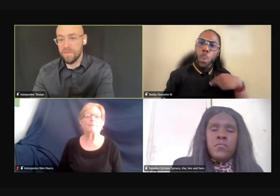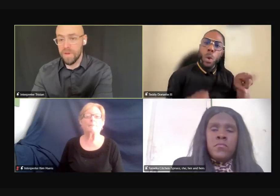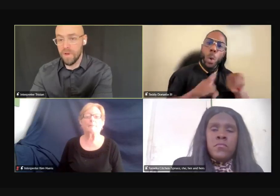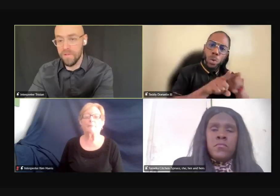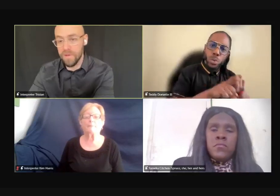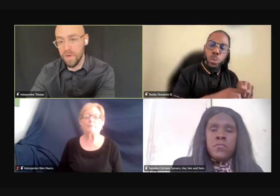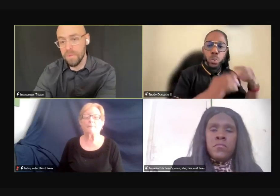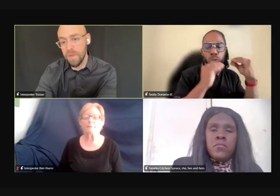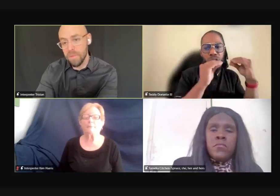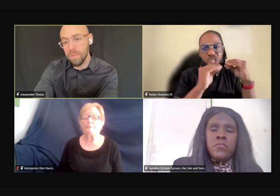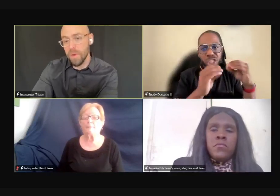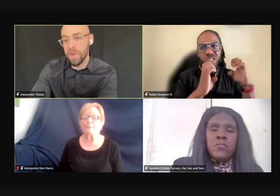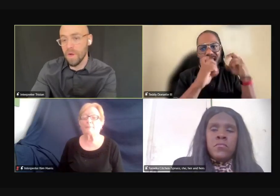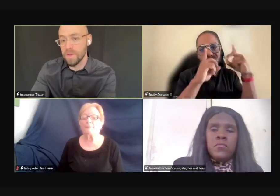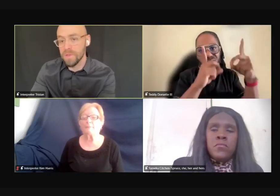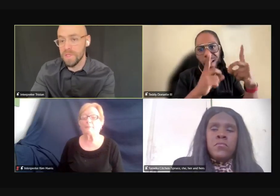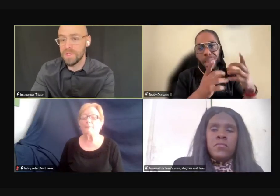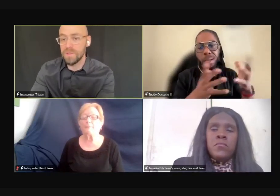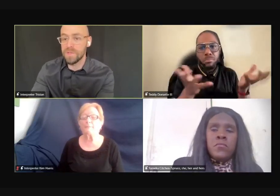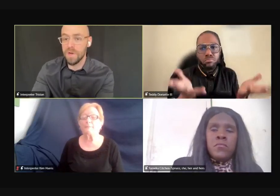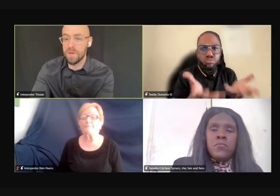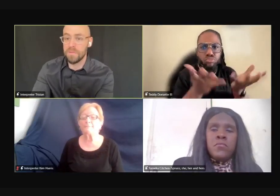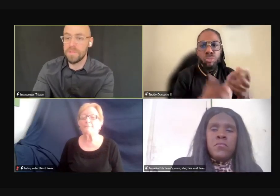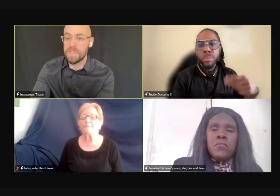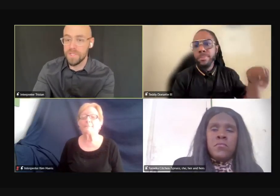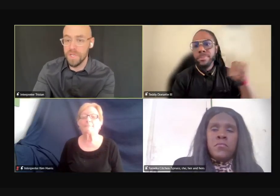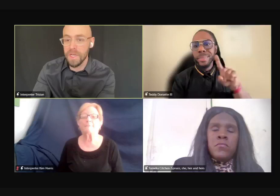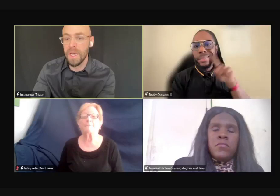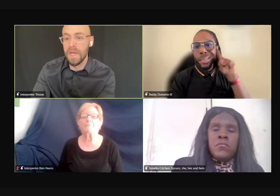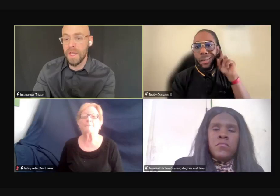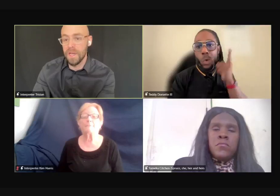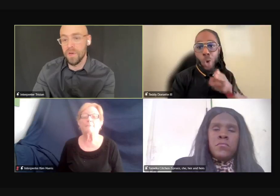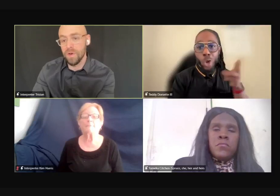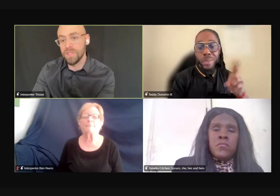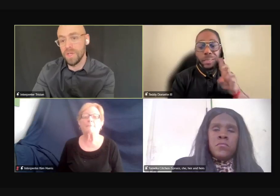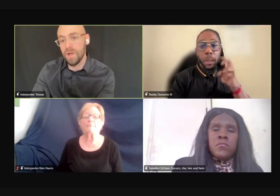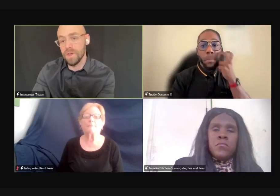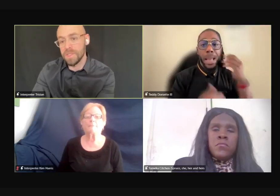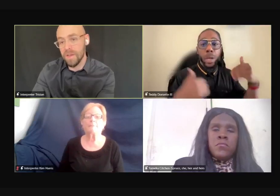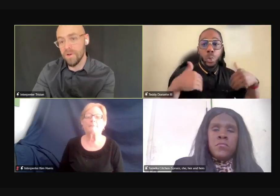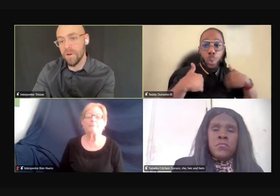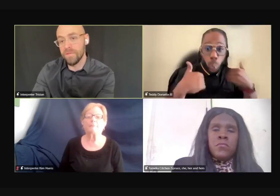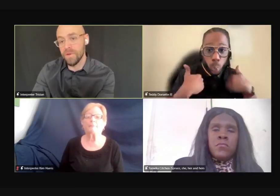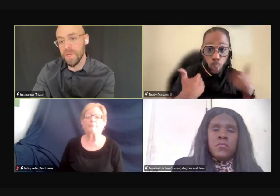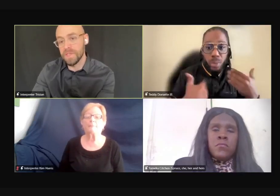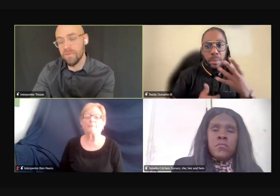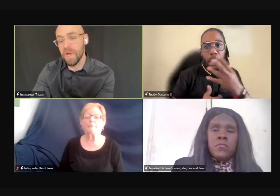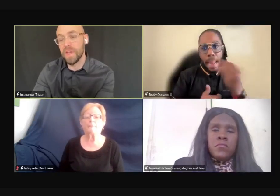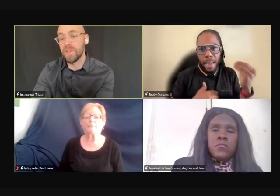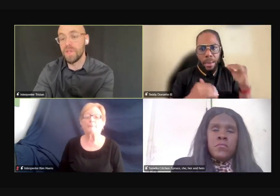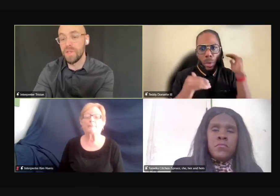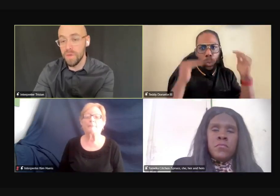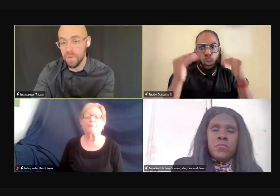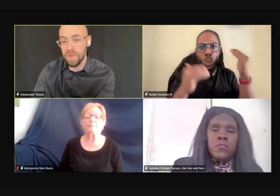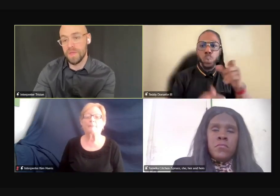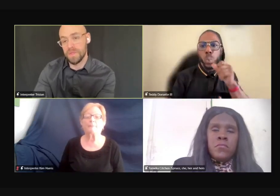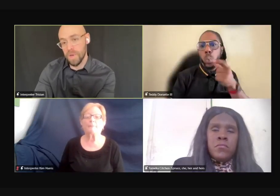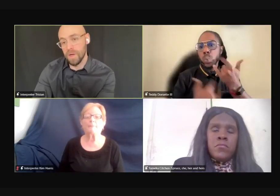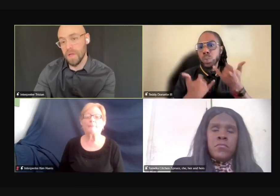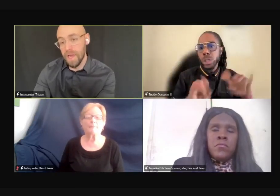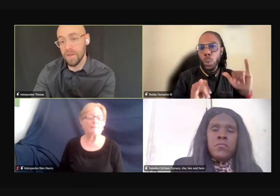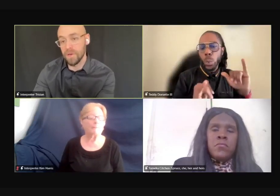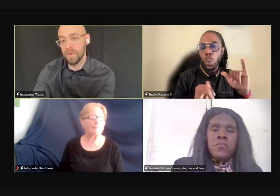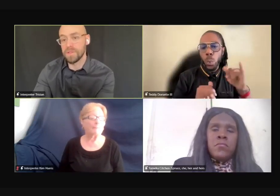to hire deaf and hard of hearing people, but we also need to start teaching and encouraging our deaf, hard of hearing and deaf blind youth